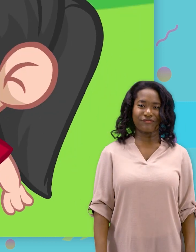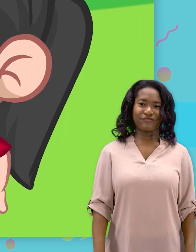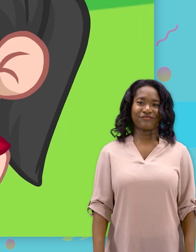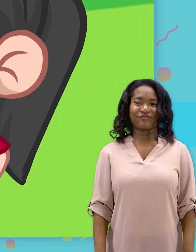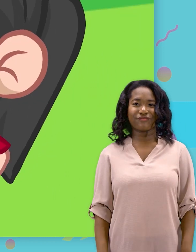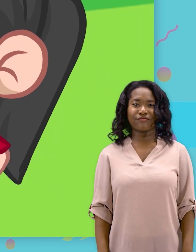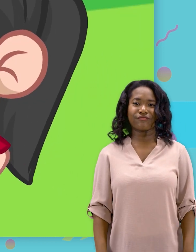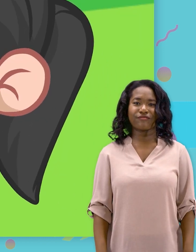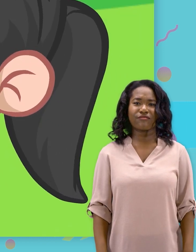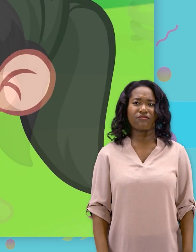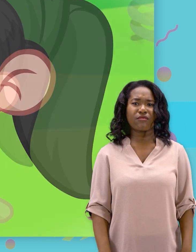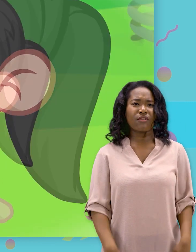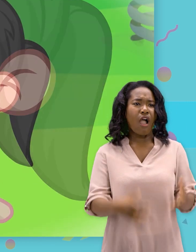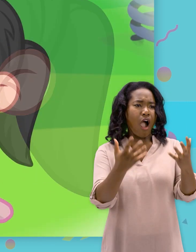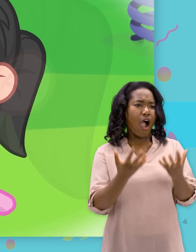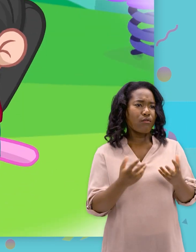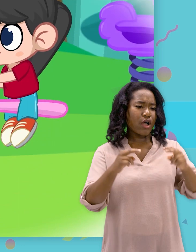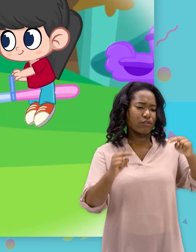I wanted to play on the seesaw.